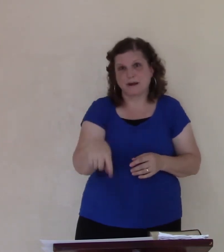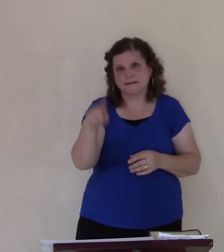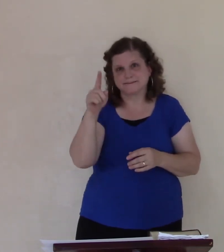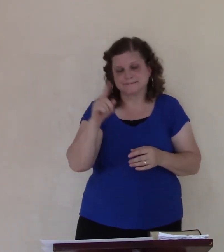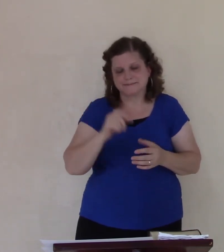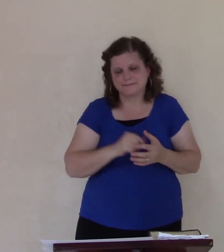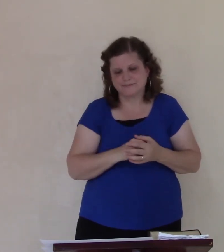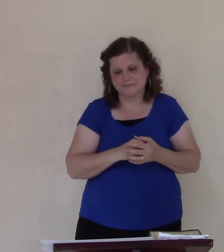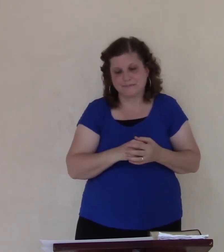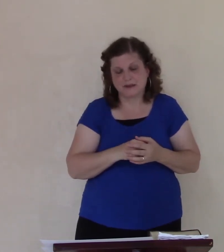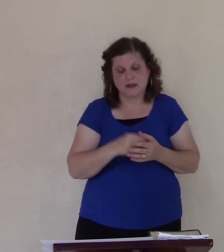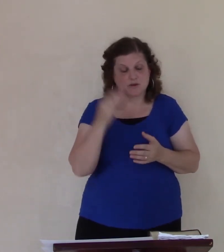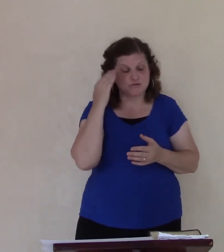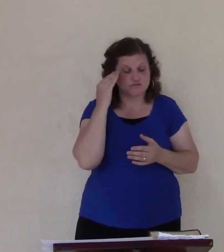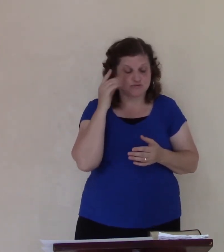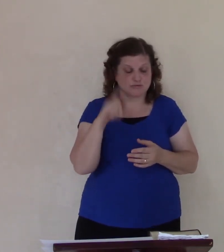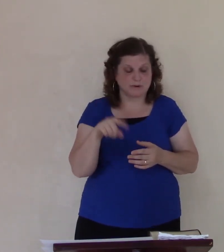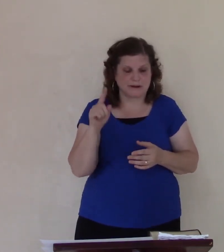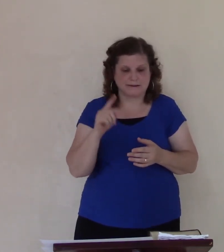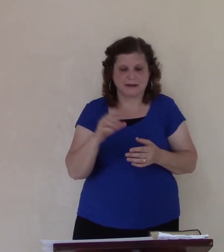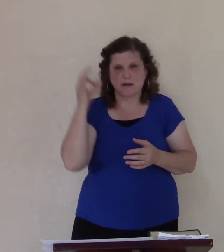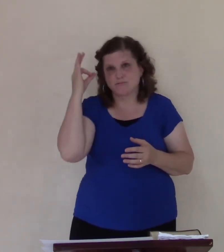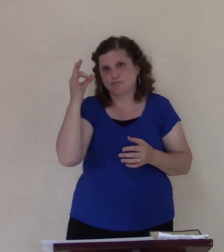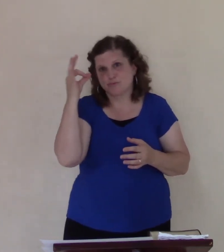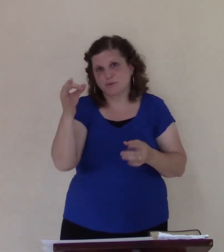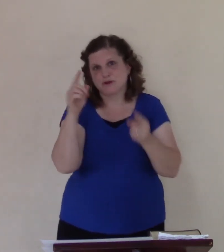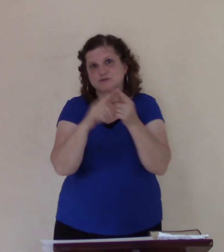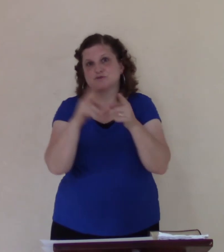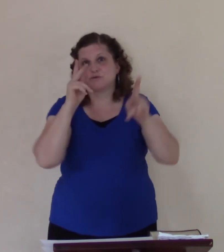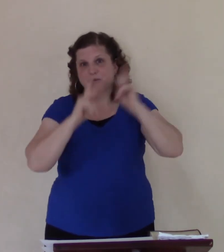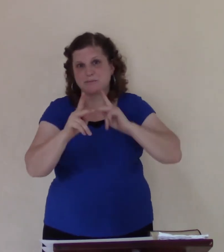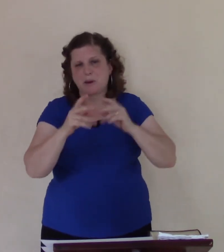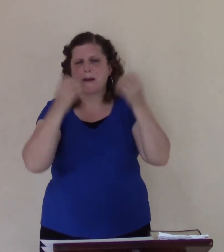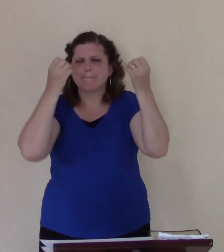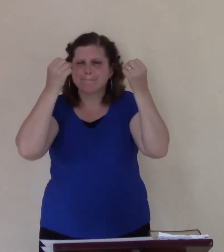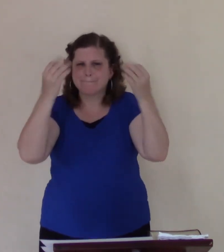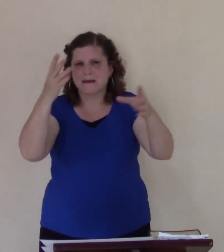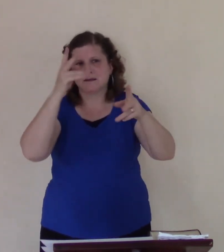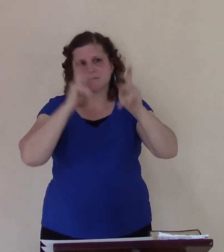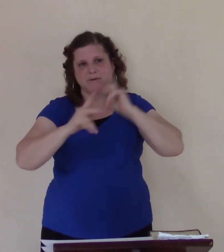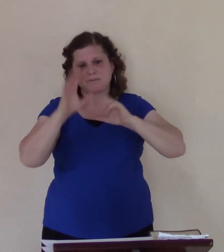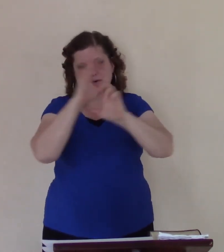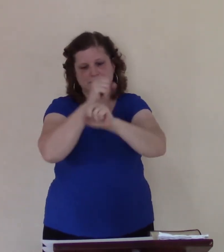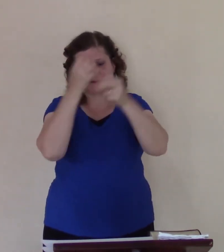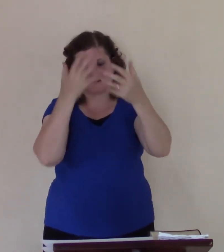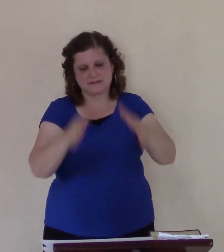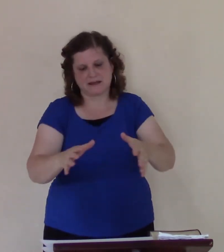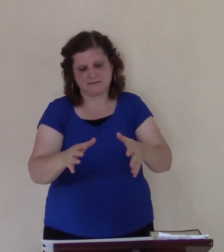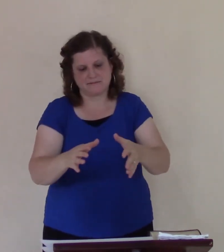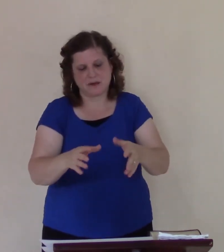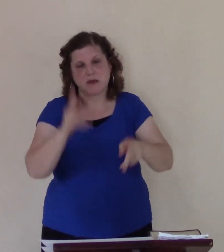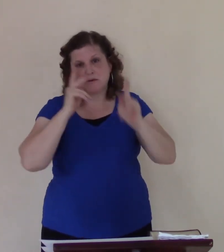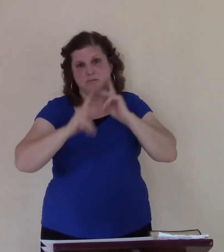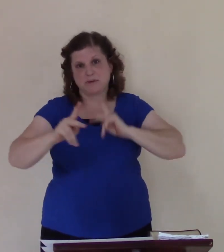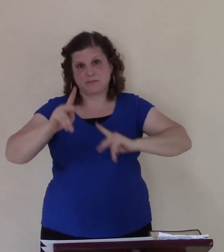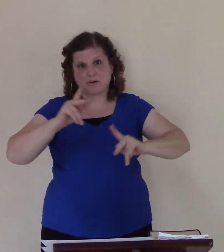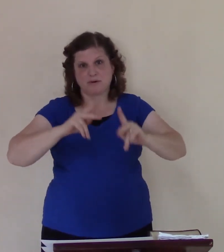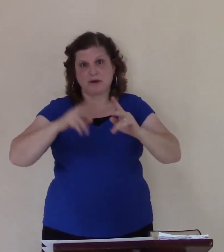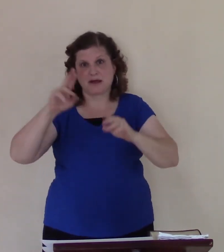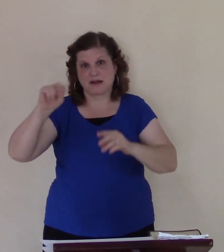he knew what's right he preached to the people when he was saved I showed that the people of people will rejoice salvation will destroy